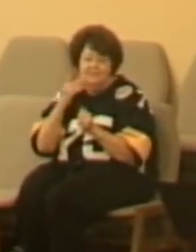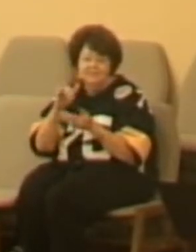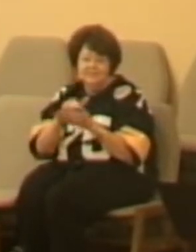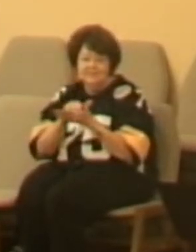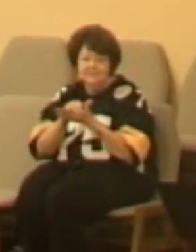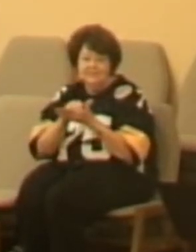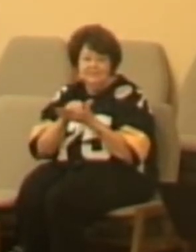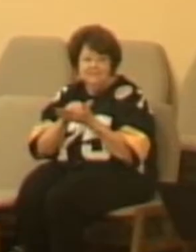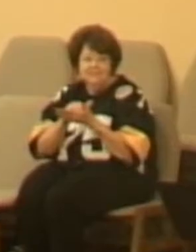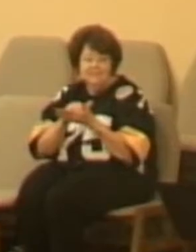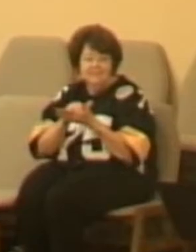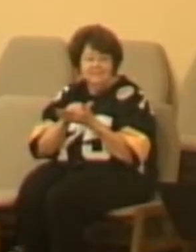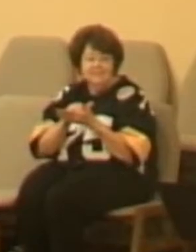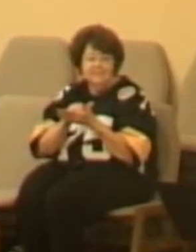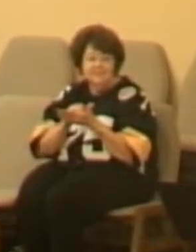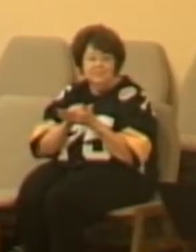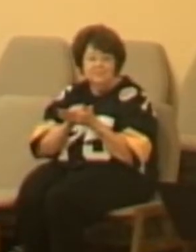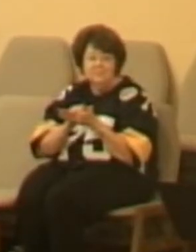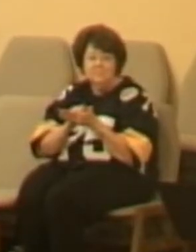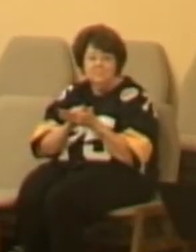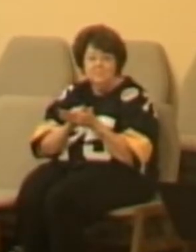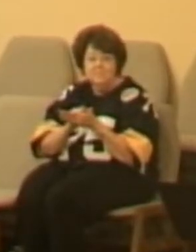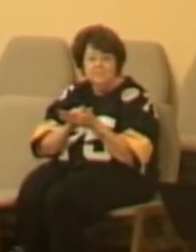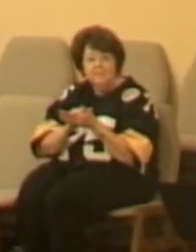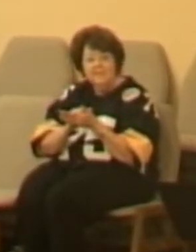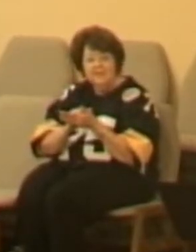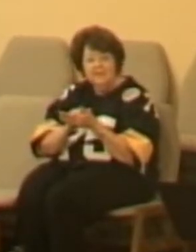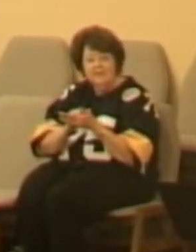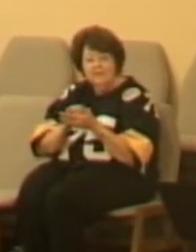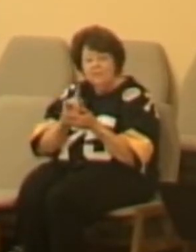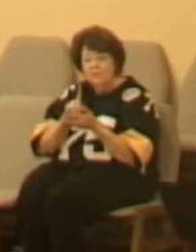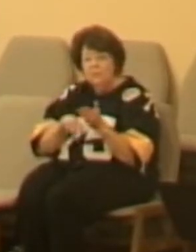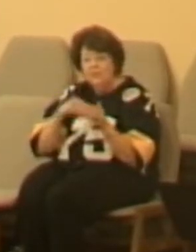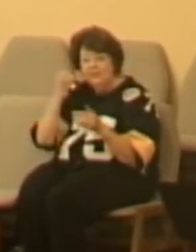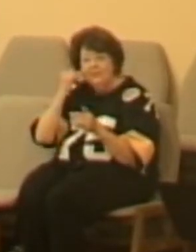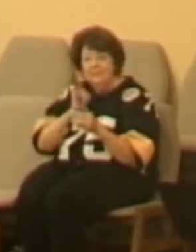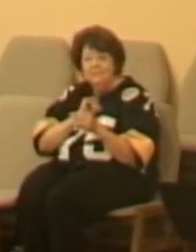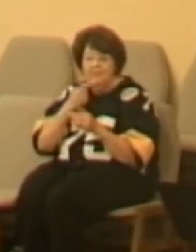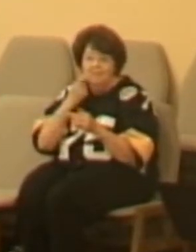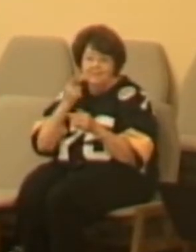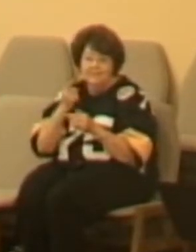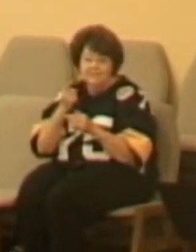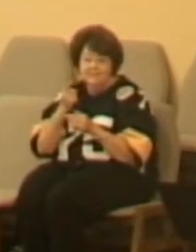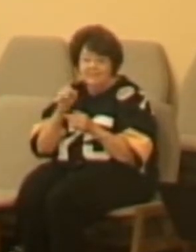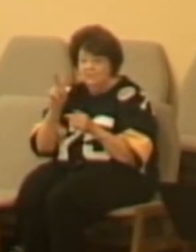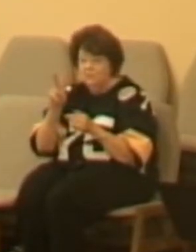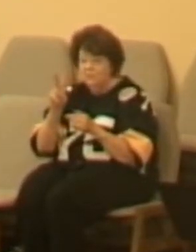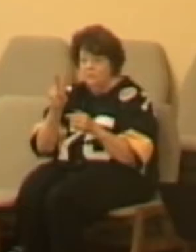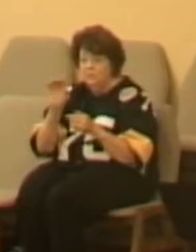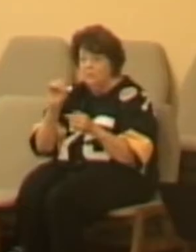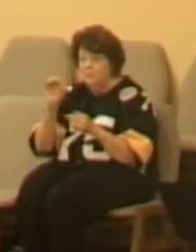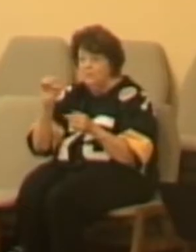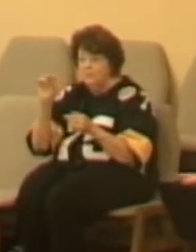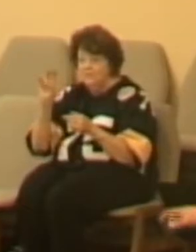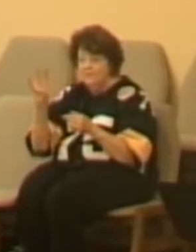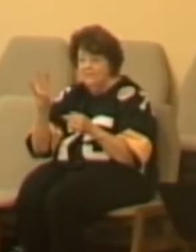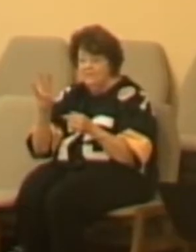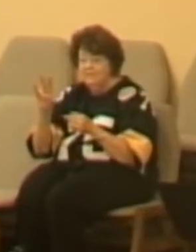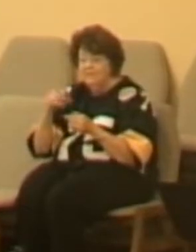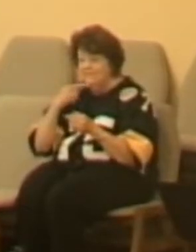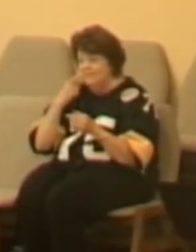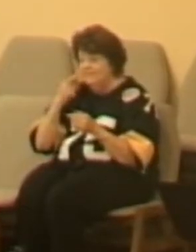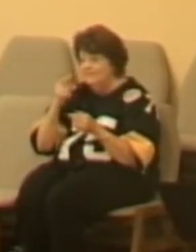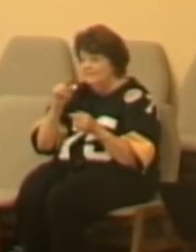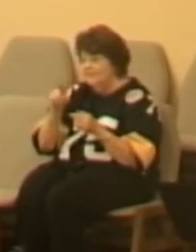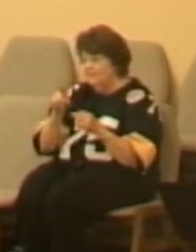David Janz, on the very first Sunday of July in the year 2007, stepped up to the pulpit at Christ Church in Franklin, Pennsylvania, and said to a group of